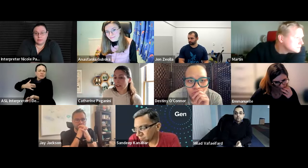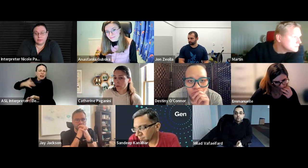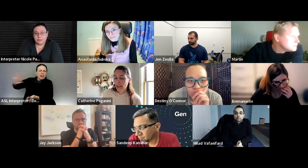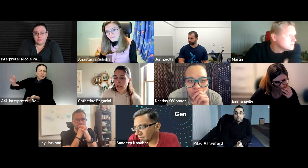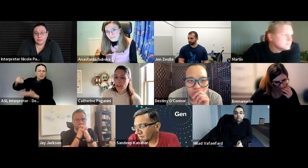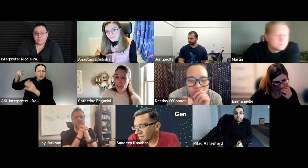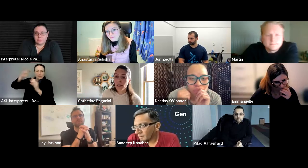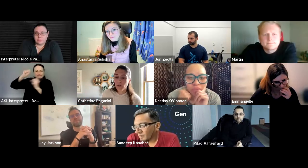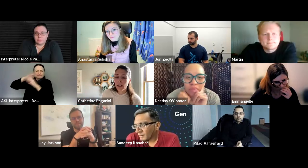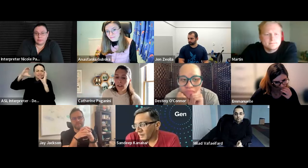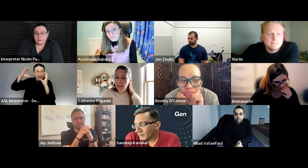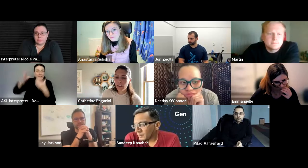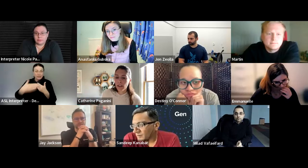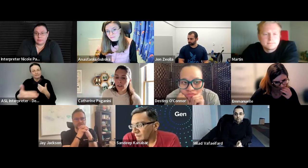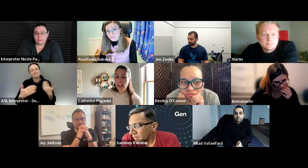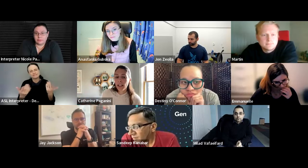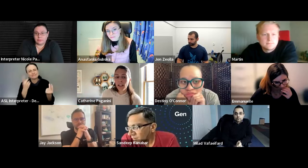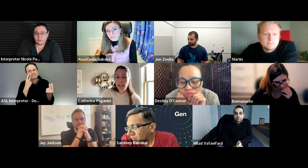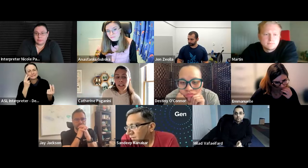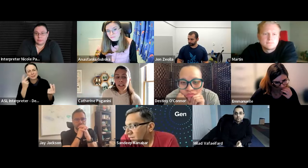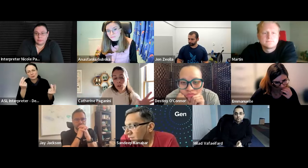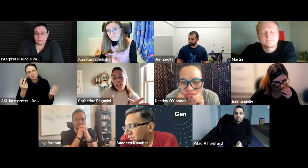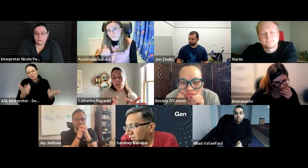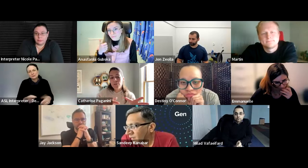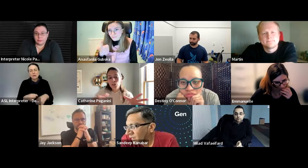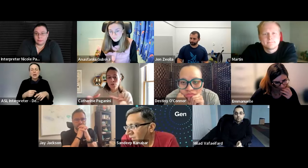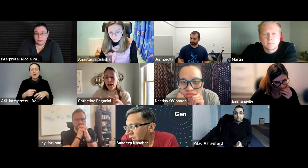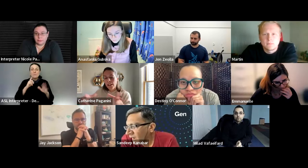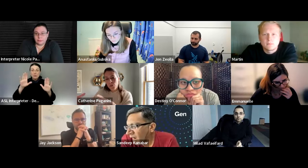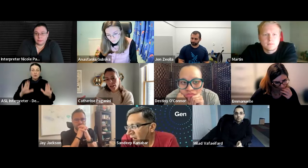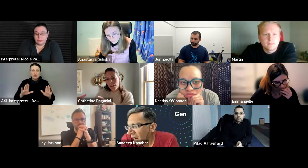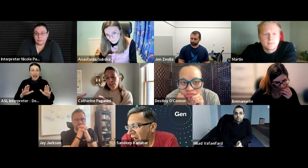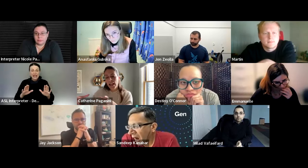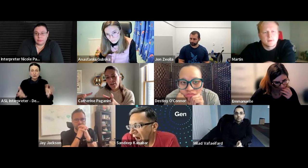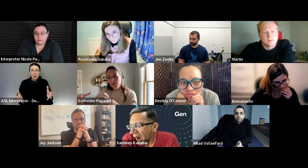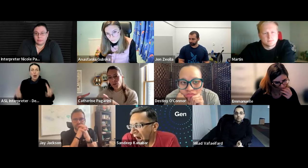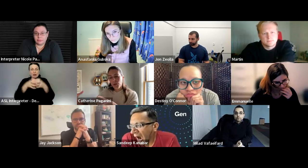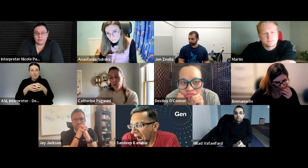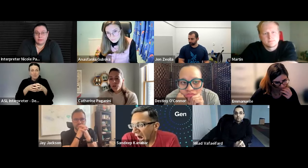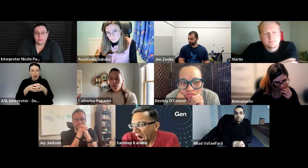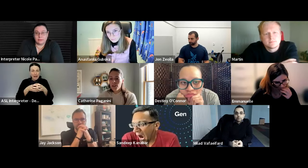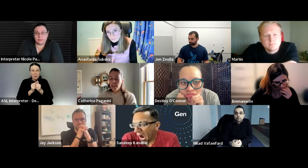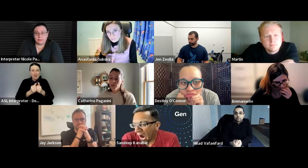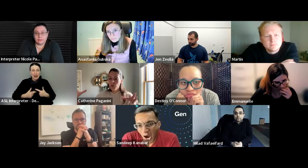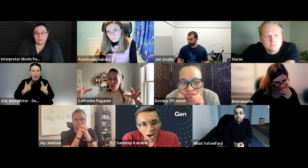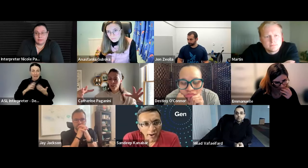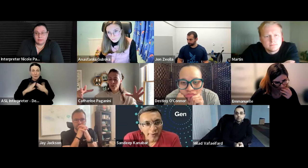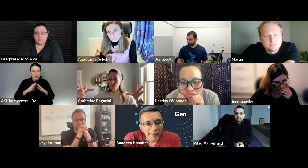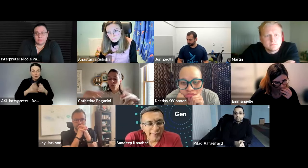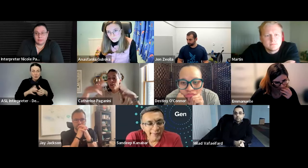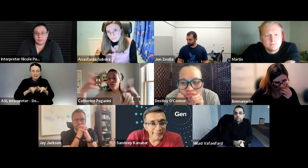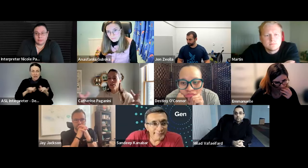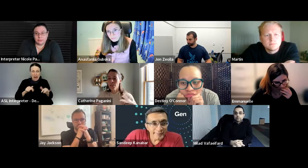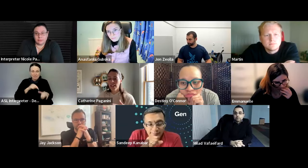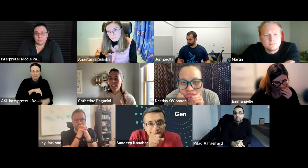yeah then we can take it from there right and i think like it would be great to kind of combine it with the live community groups it's like if we do that